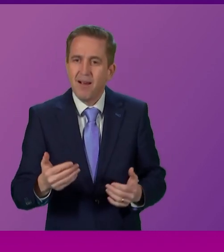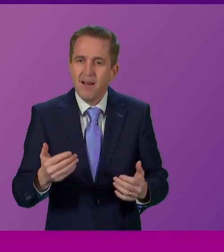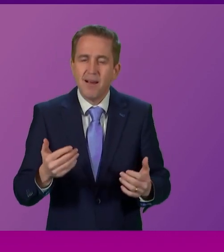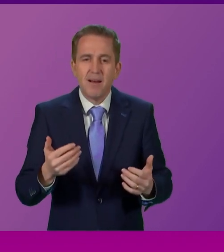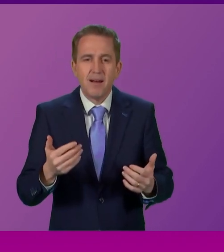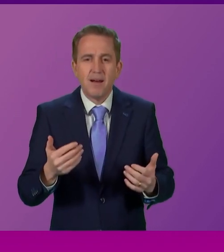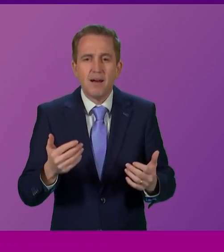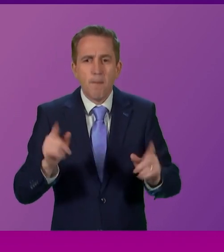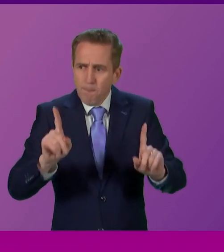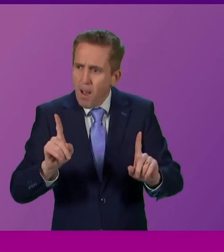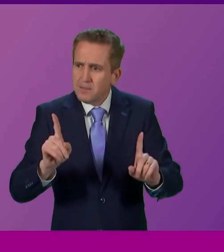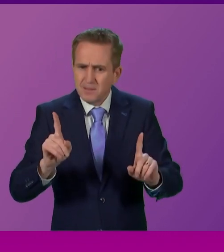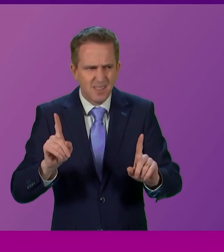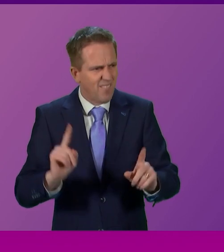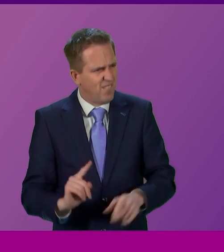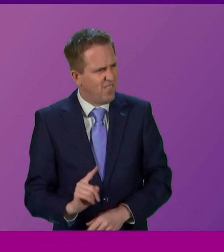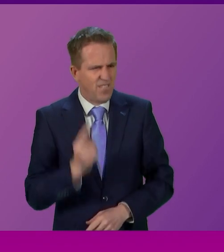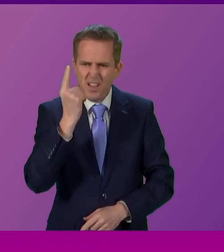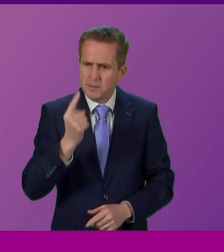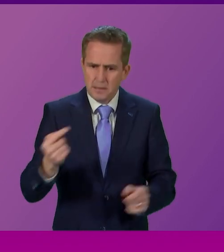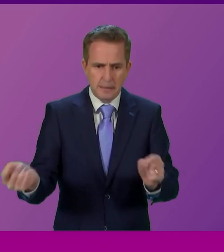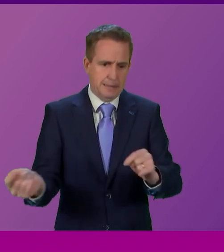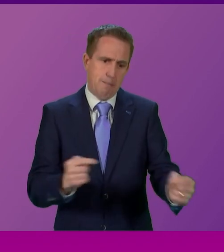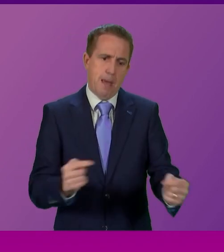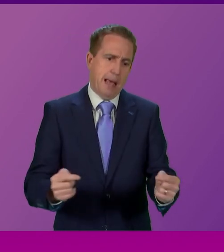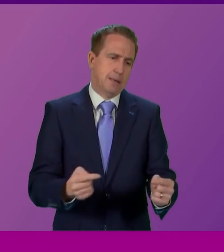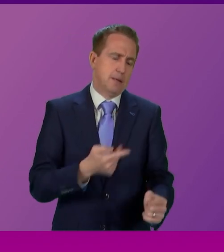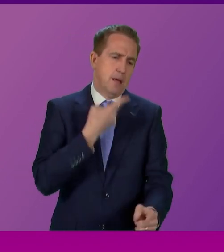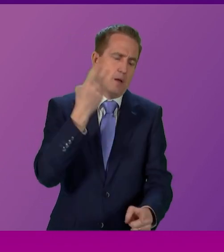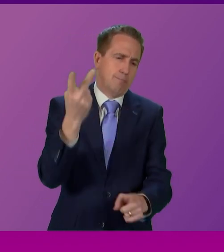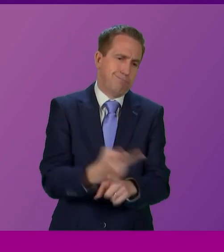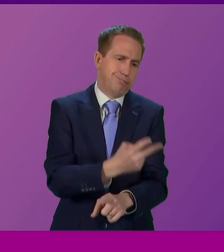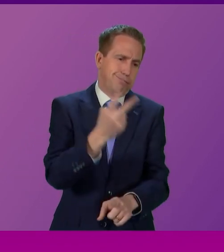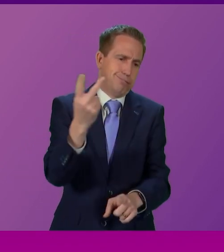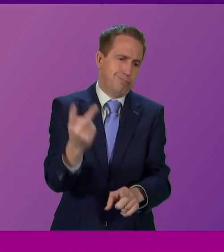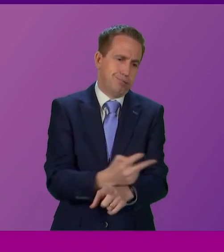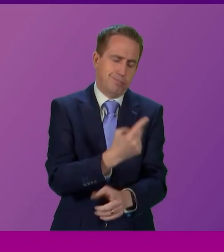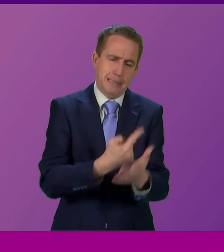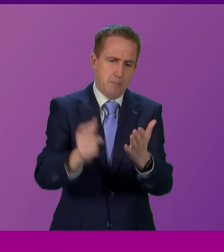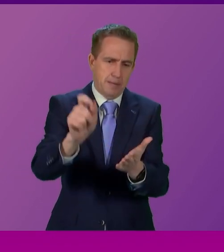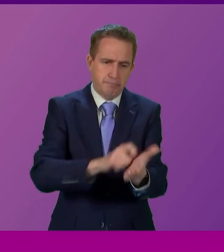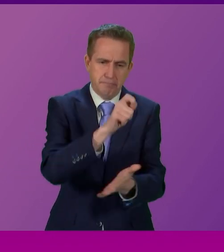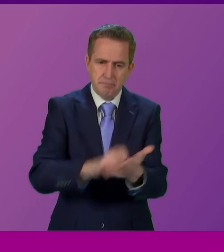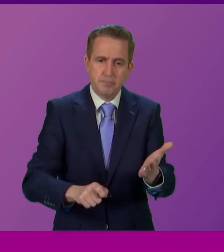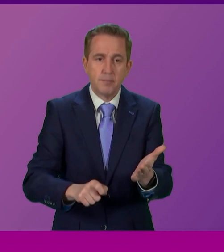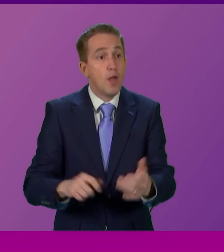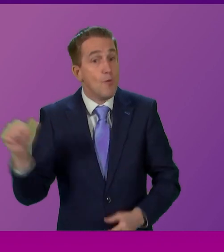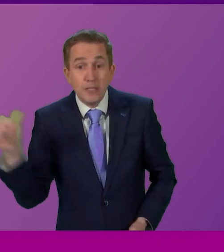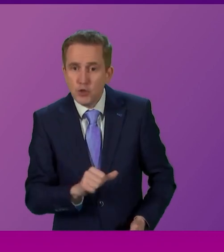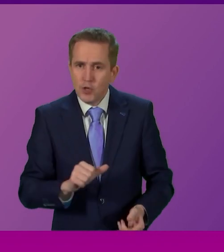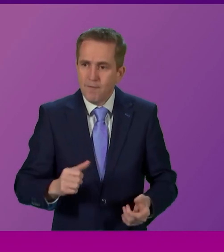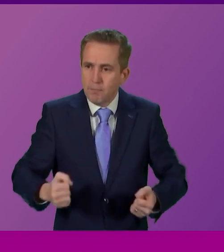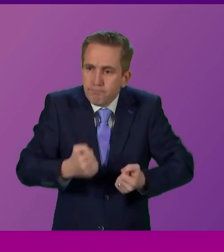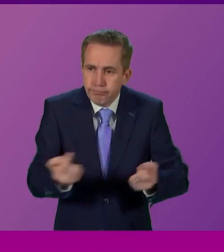the Chamber. But we begin with an old and tired argument. Instead of beginning in 2023 with a relentless